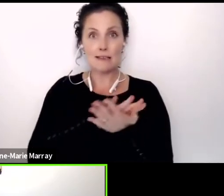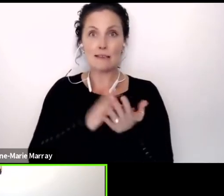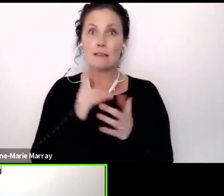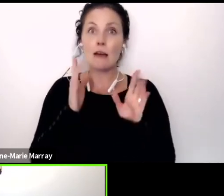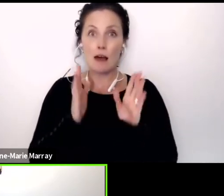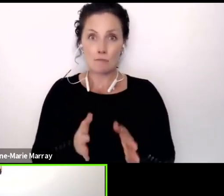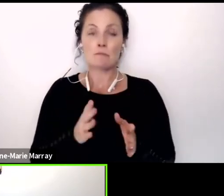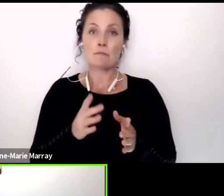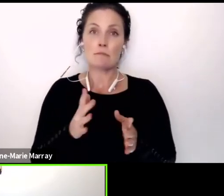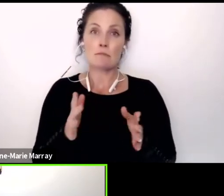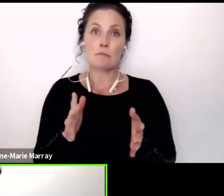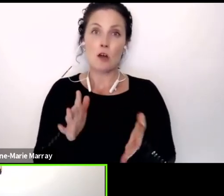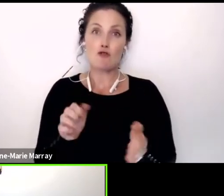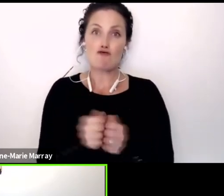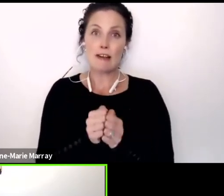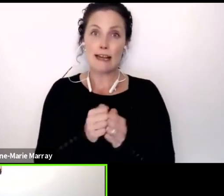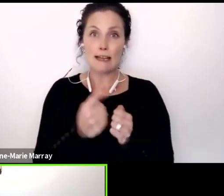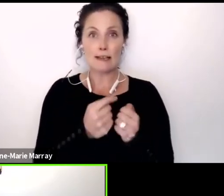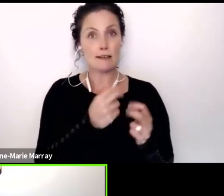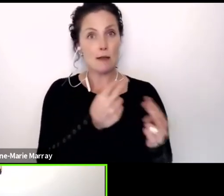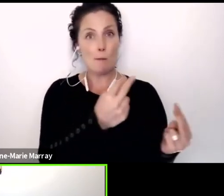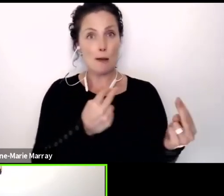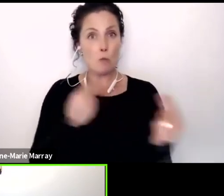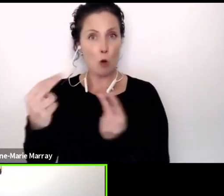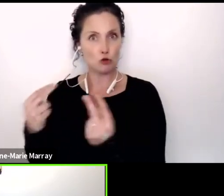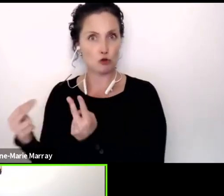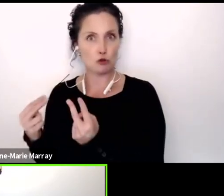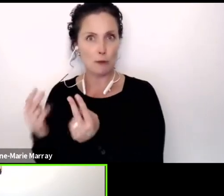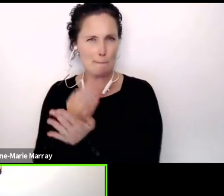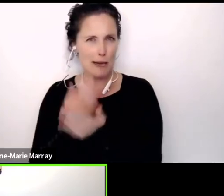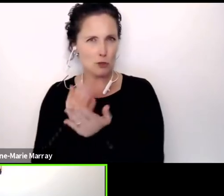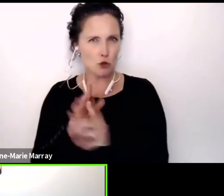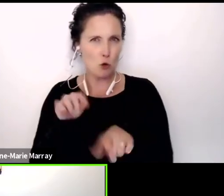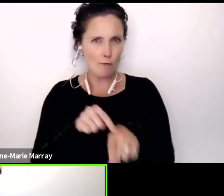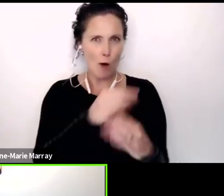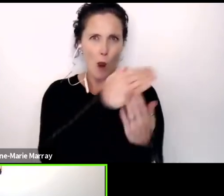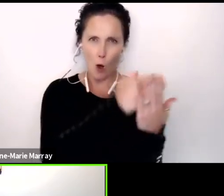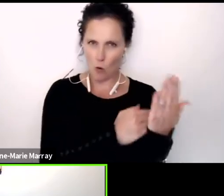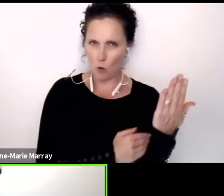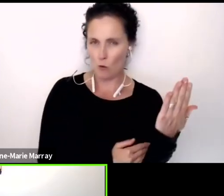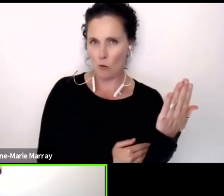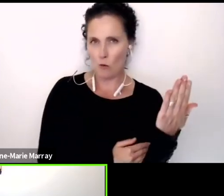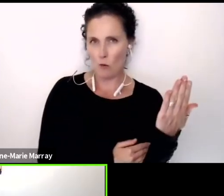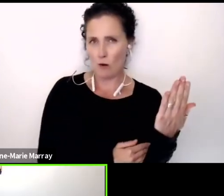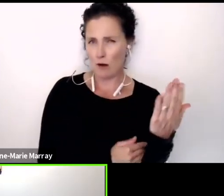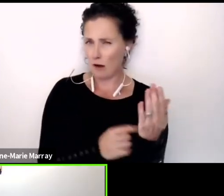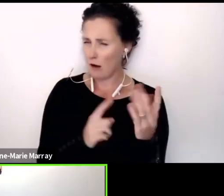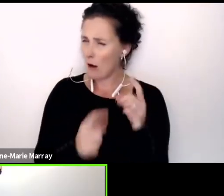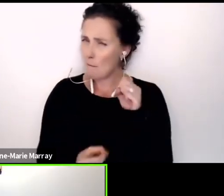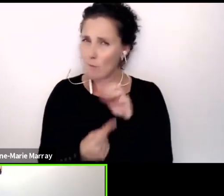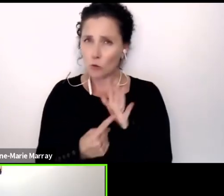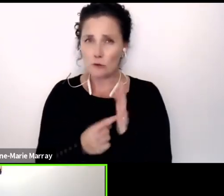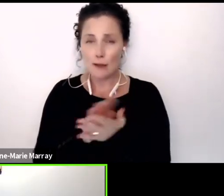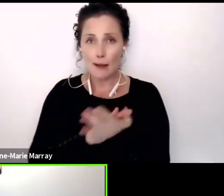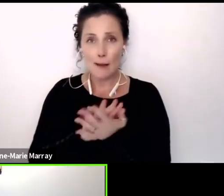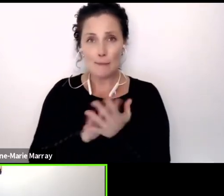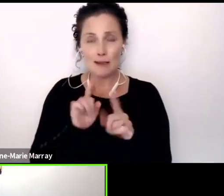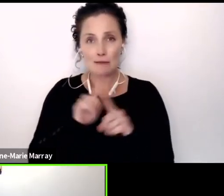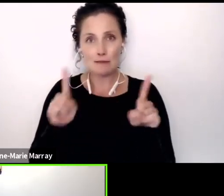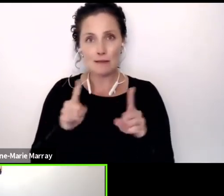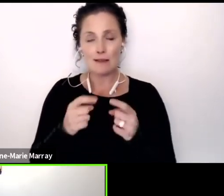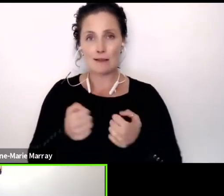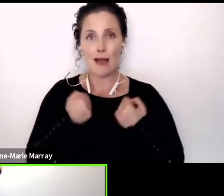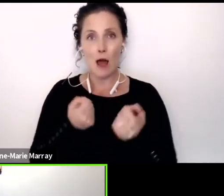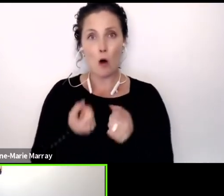committee, and that's crucial because that's the opportunity to tell the world what's going on and what the real situation